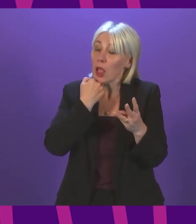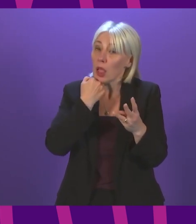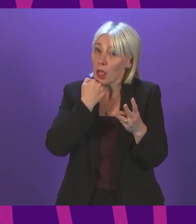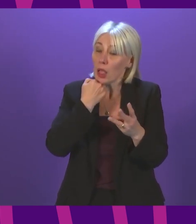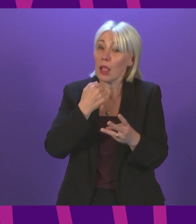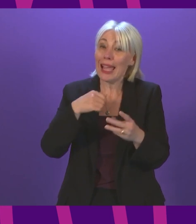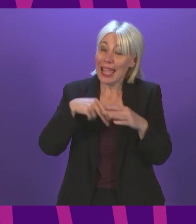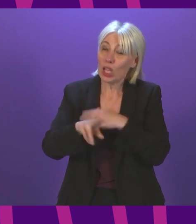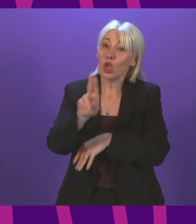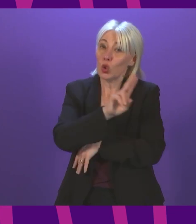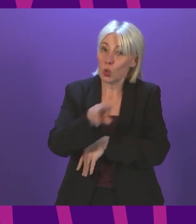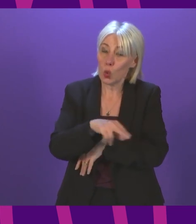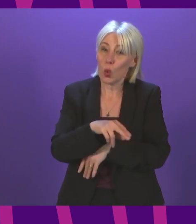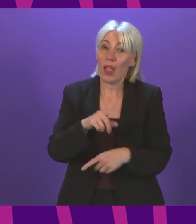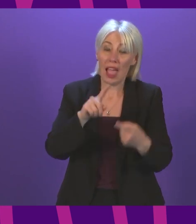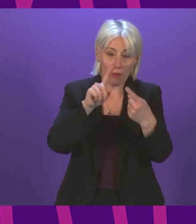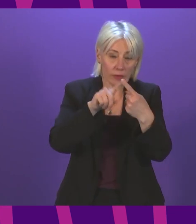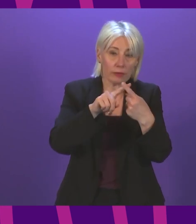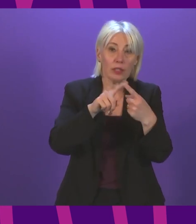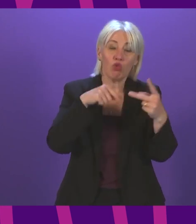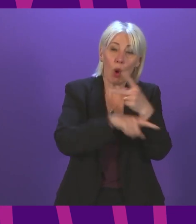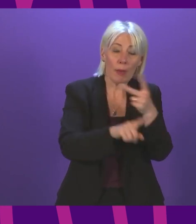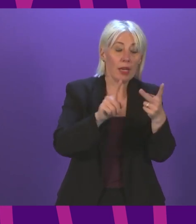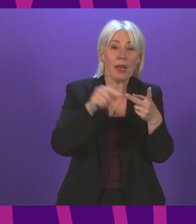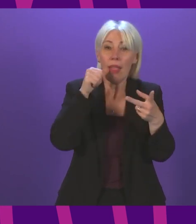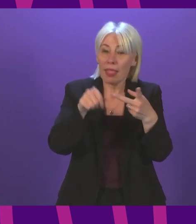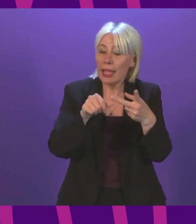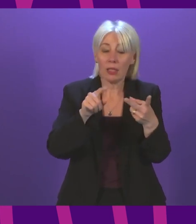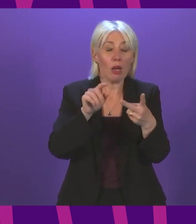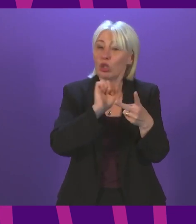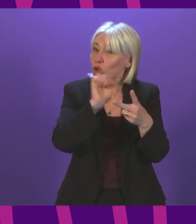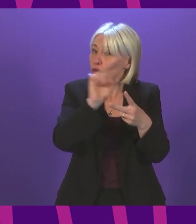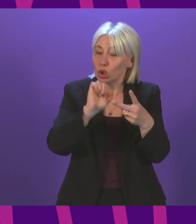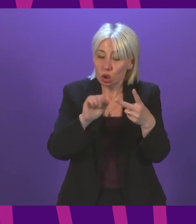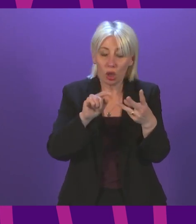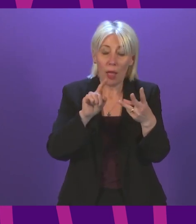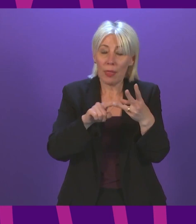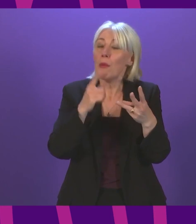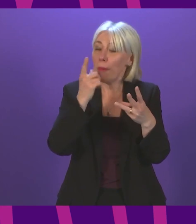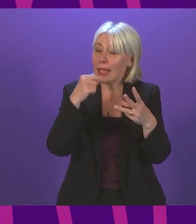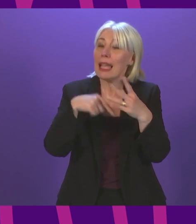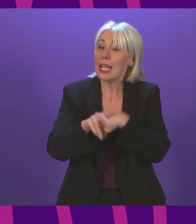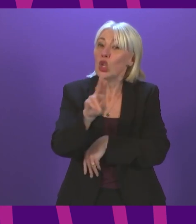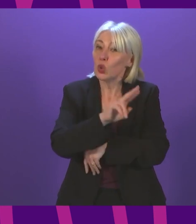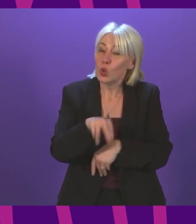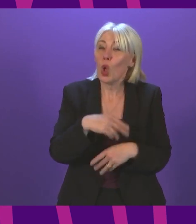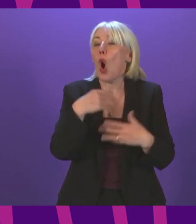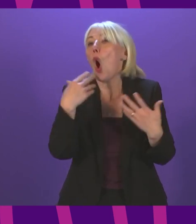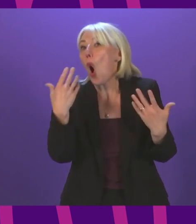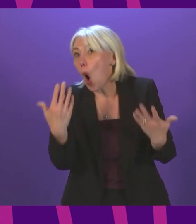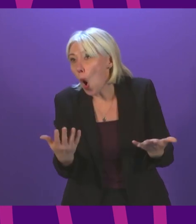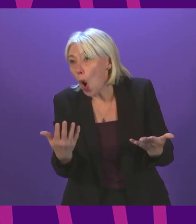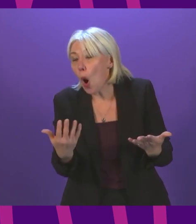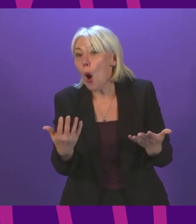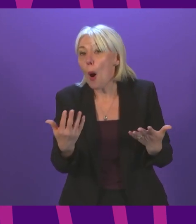who hasn't managed to take up one or other of these opportunities gets the opportunity in a school setting. Now, that may be in a school or it may